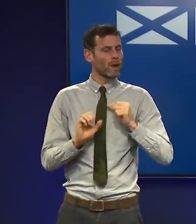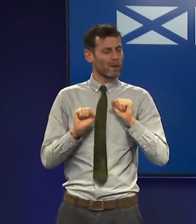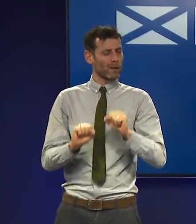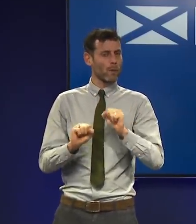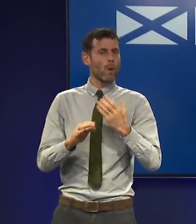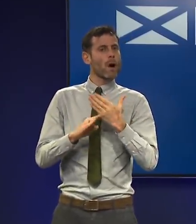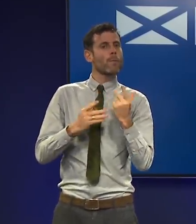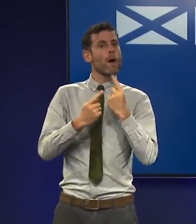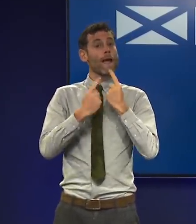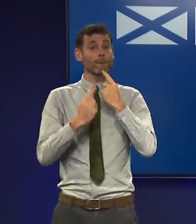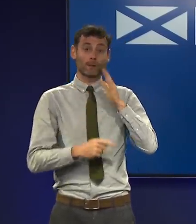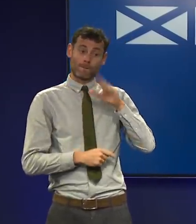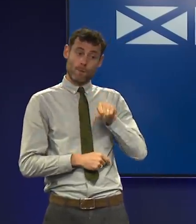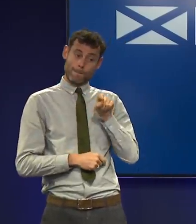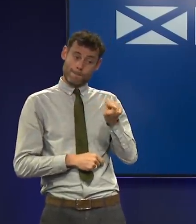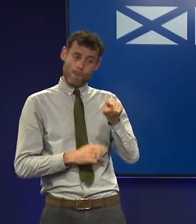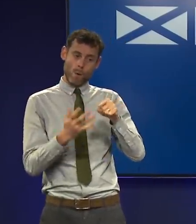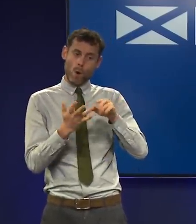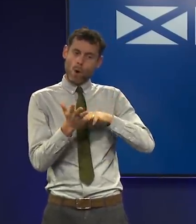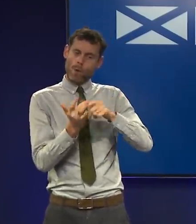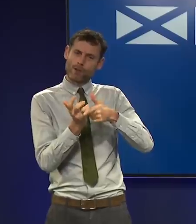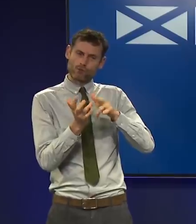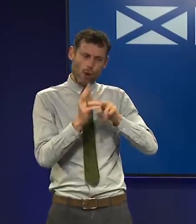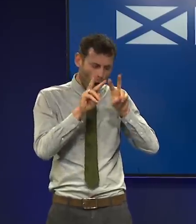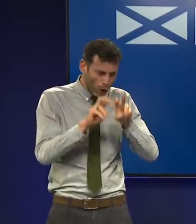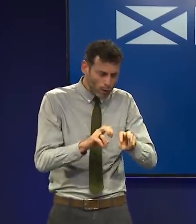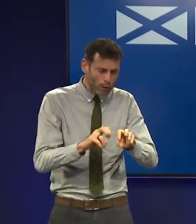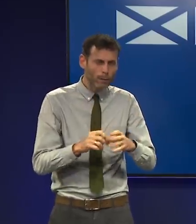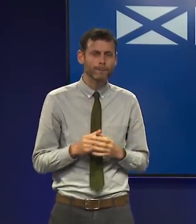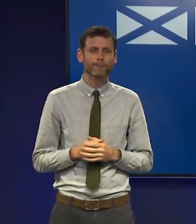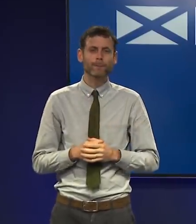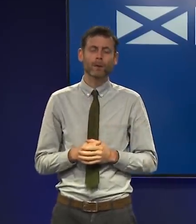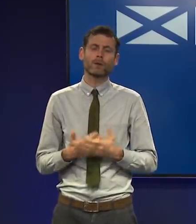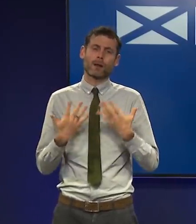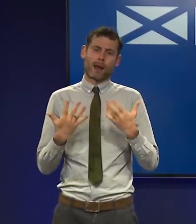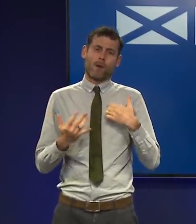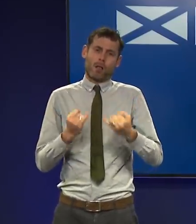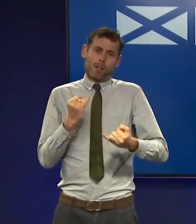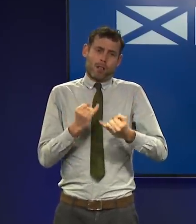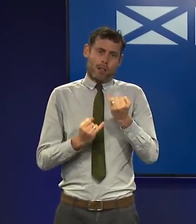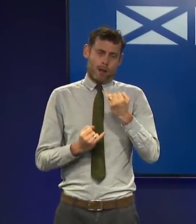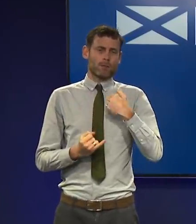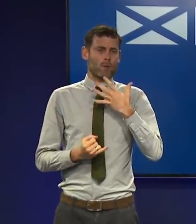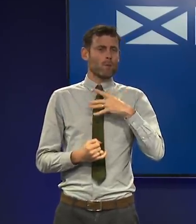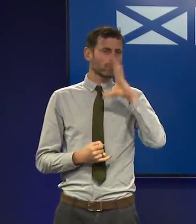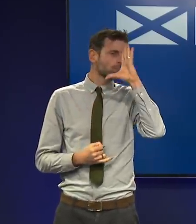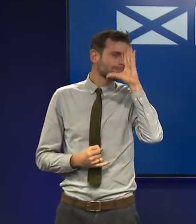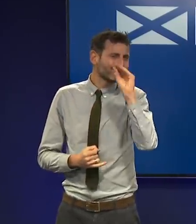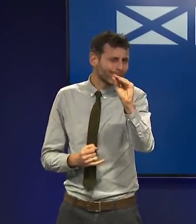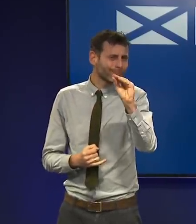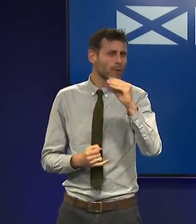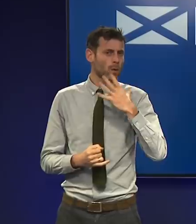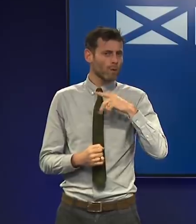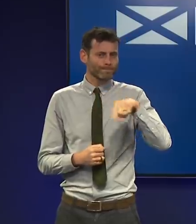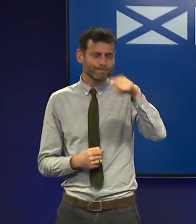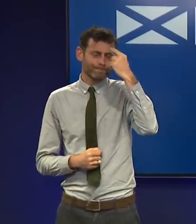variant and the extent of its presence here. But the point I want to end on, and indeed stress at this stage, is that